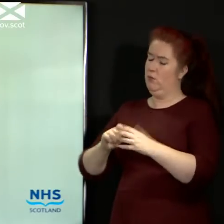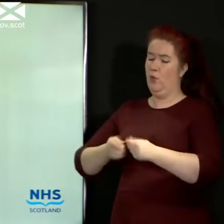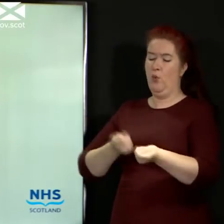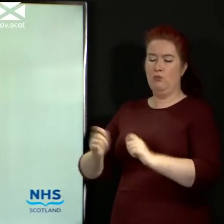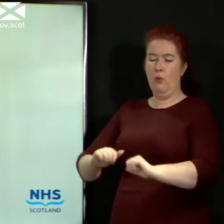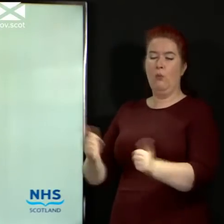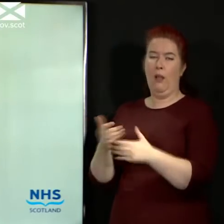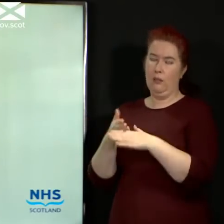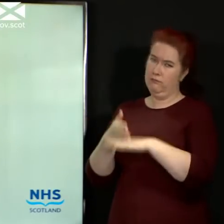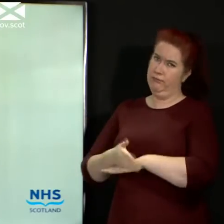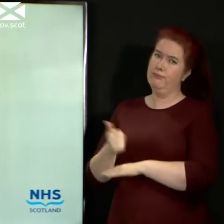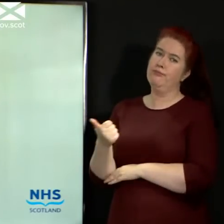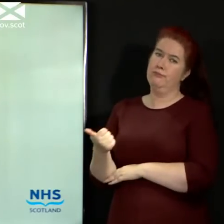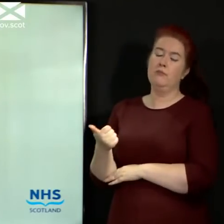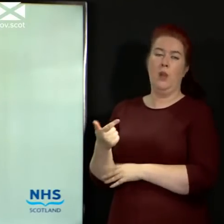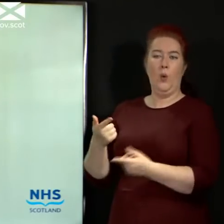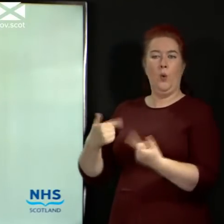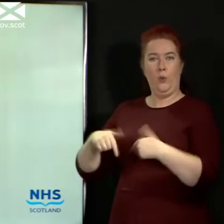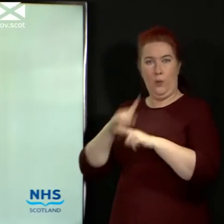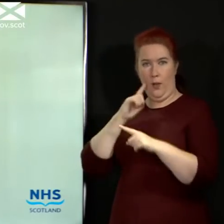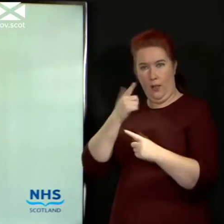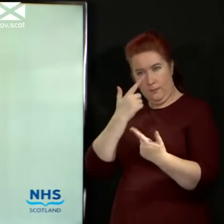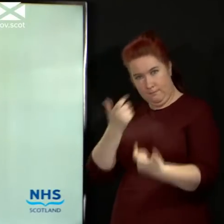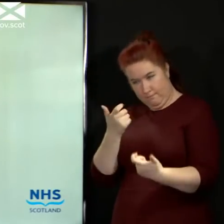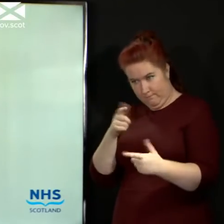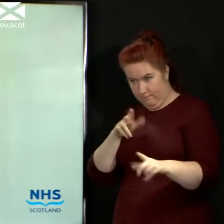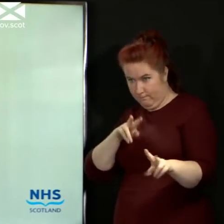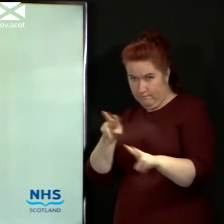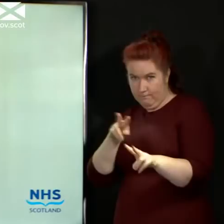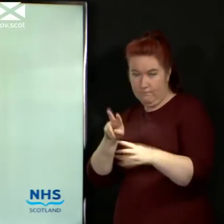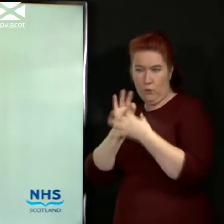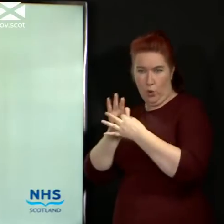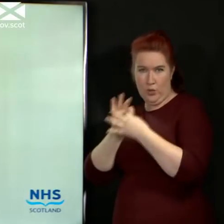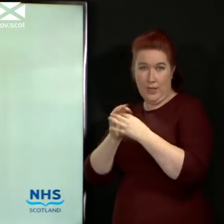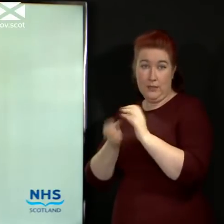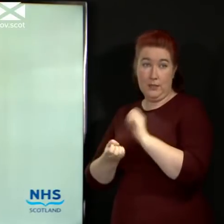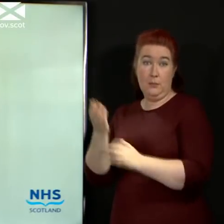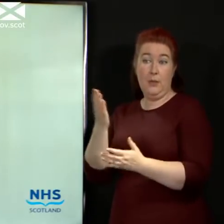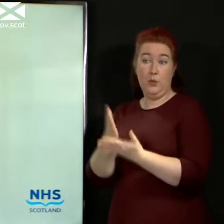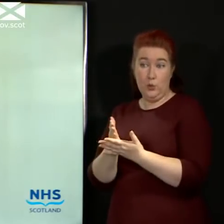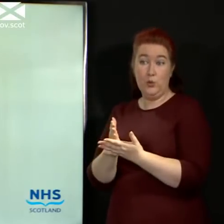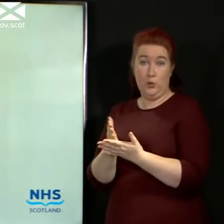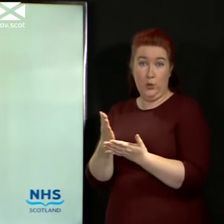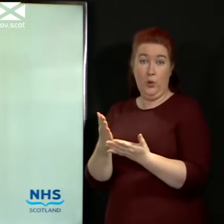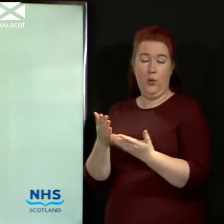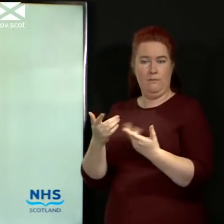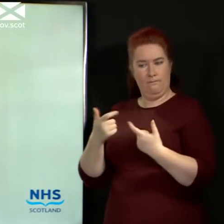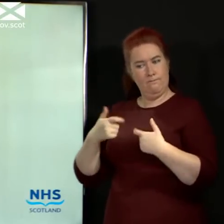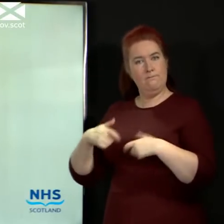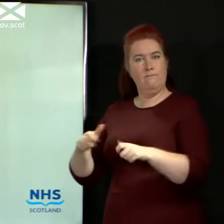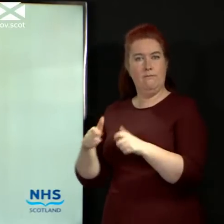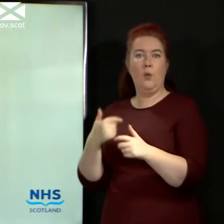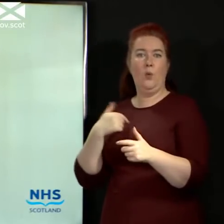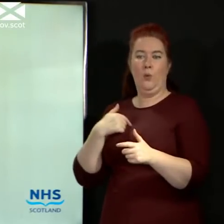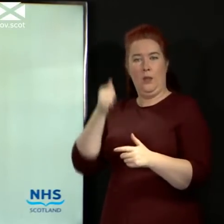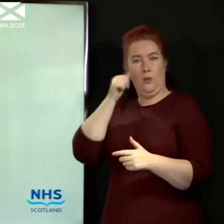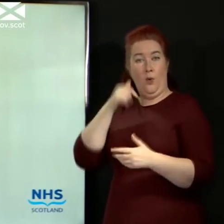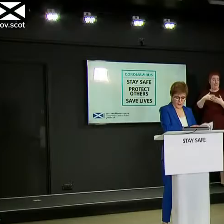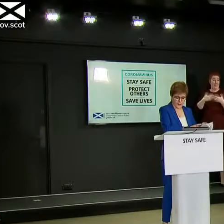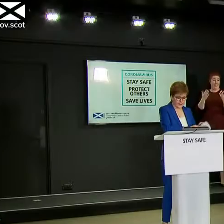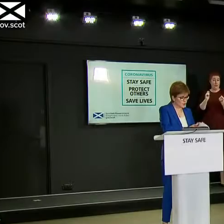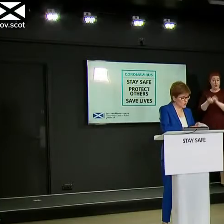the situation just now and we'll obviously continue to keep in touch with them and make sure that we're abreast of any changes.